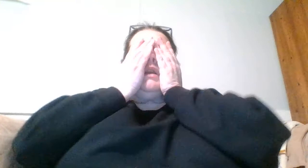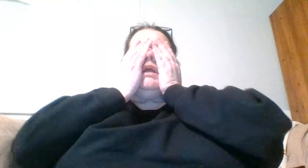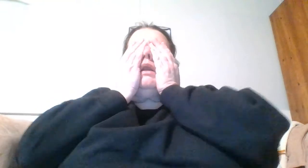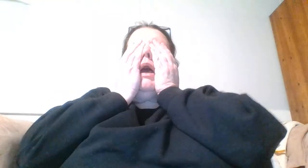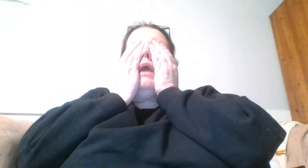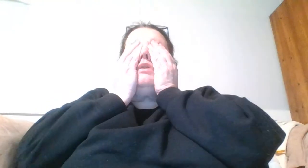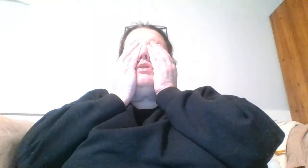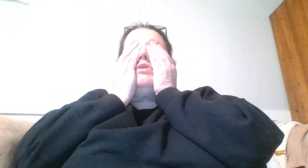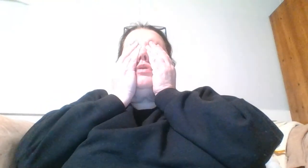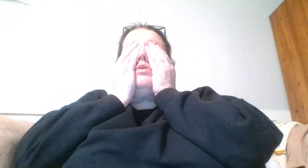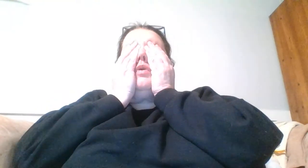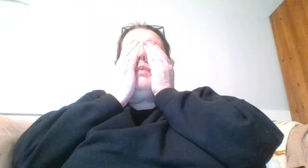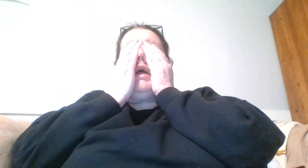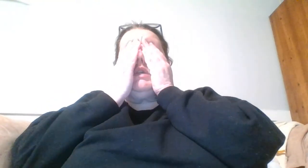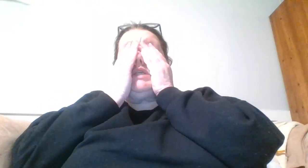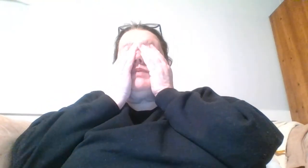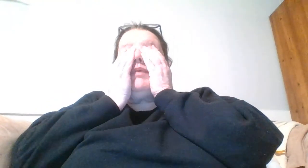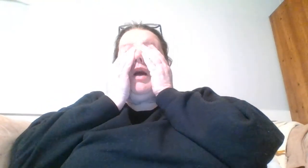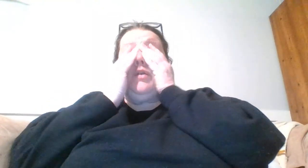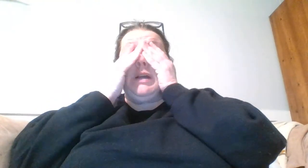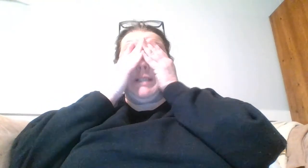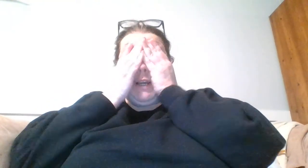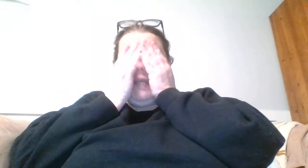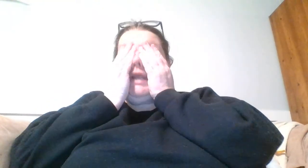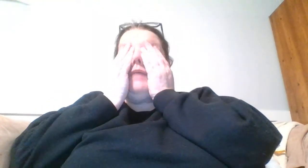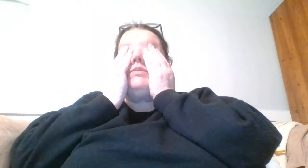it and I so so apologize but we all know I suck at names